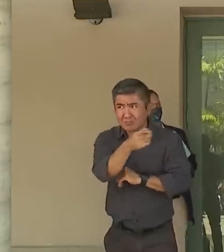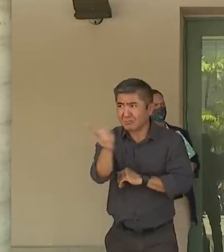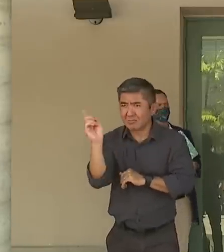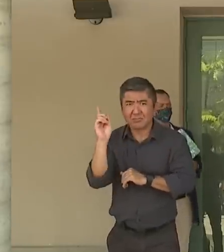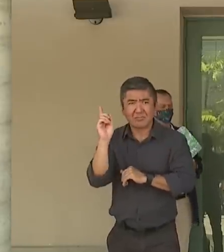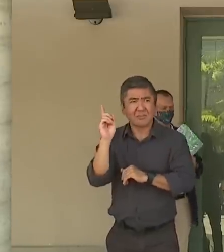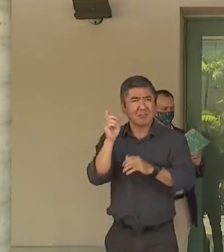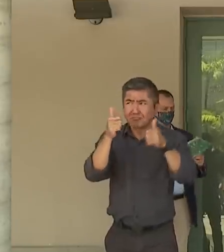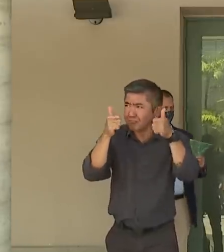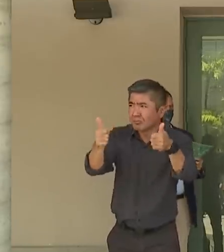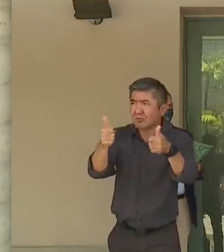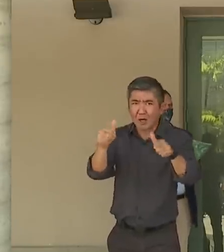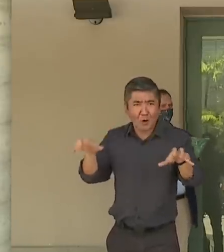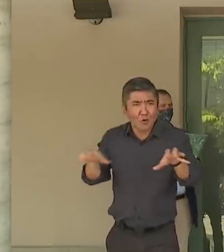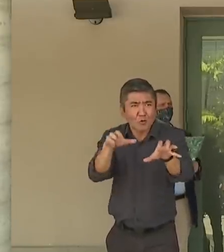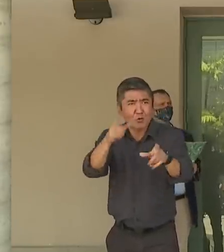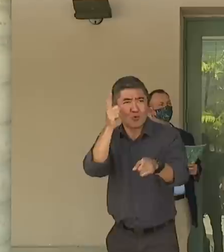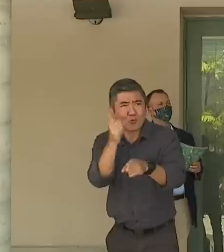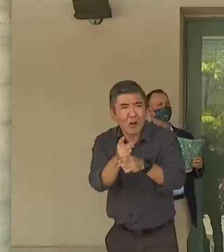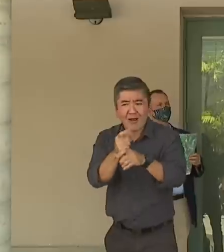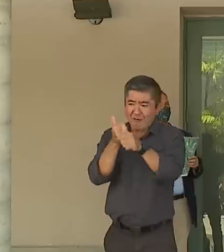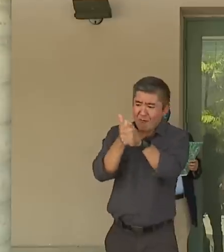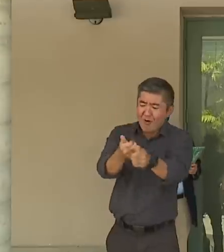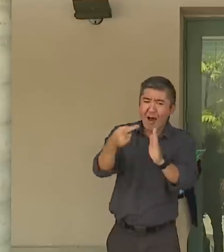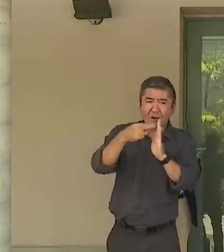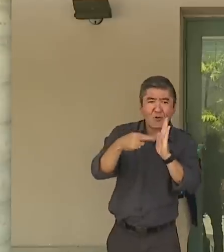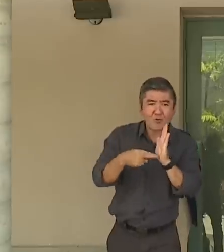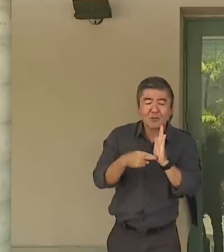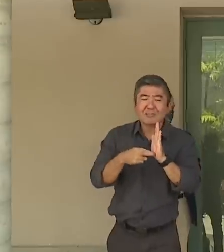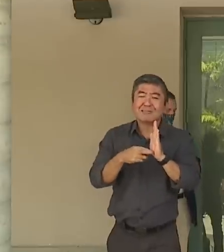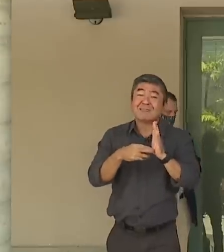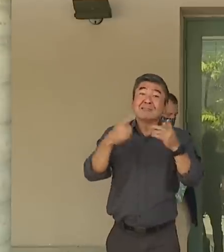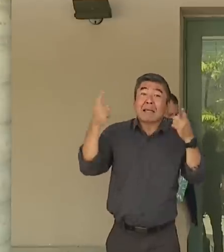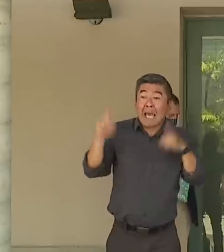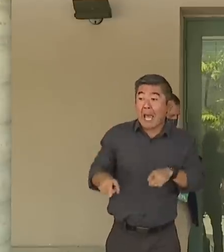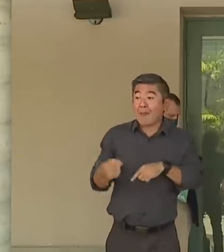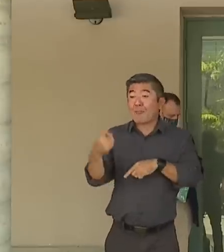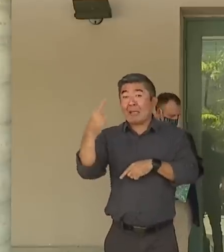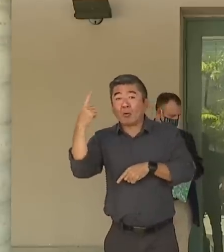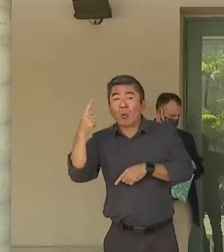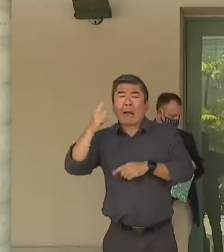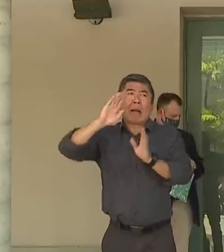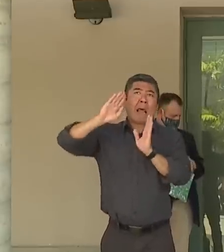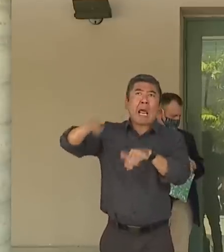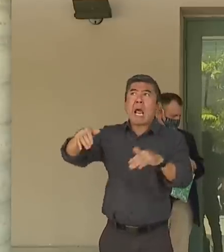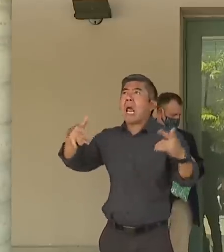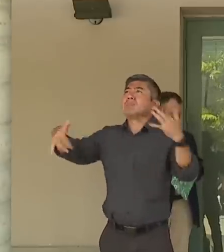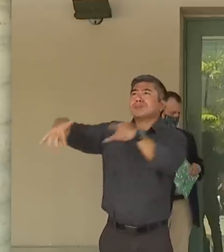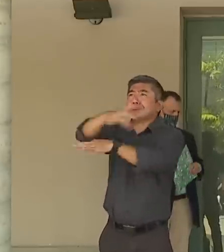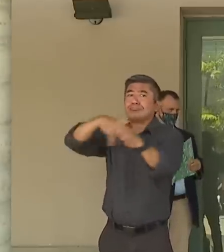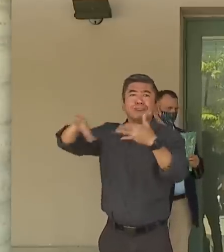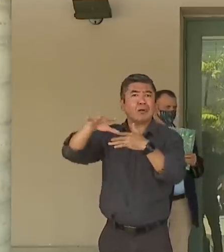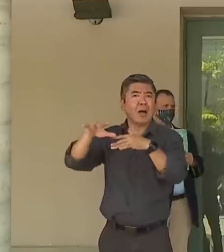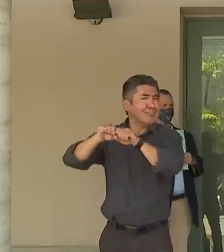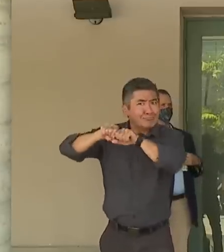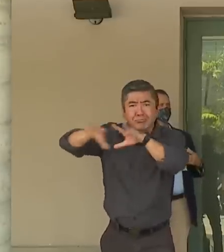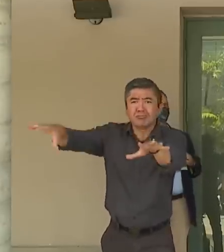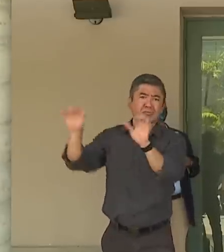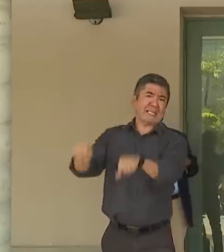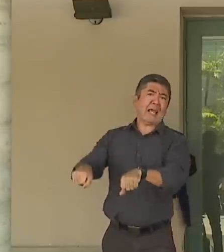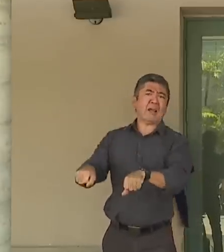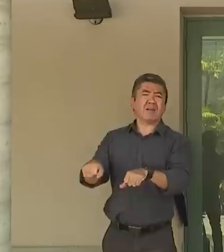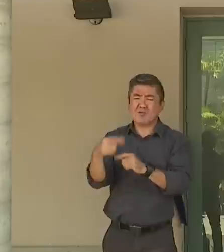of you are doing the right thing. Unfortunately, all it takes is one large gathering, one party, one group of